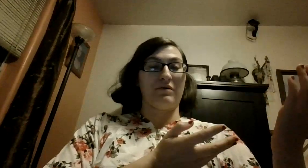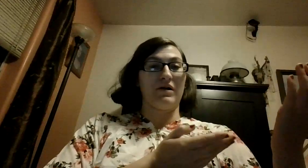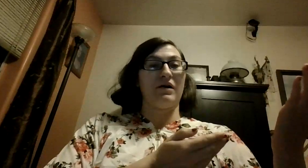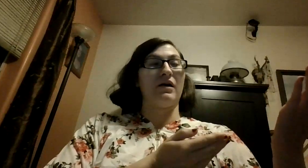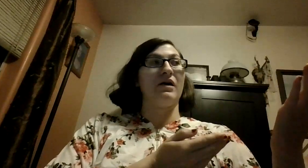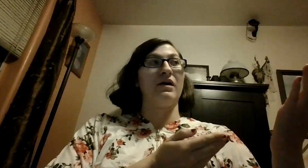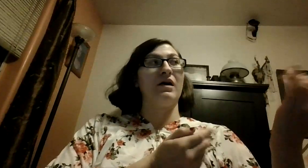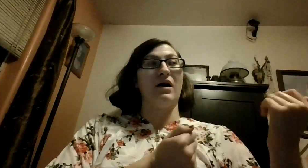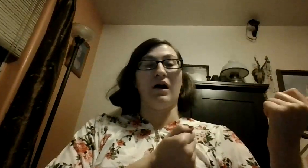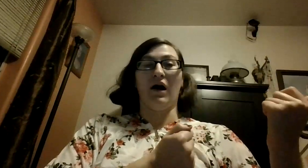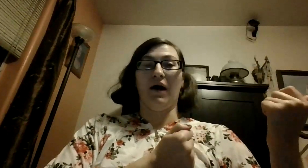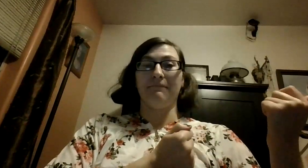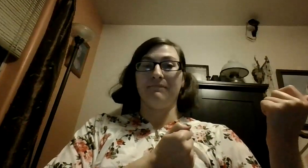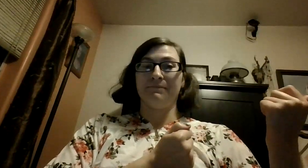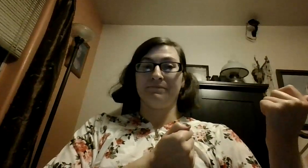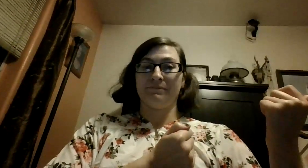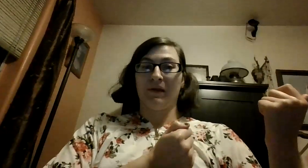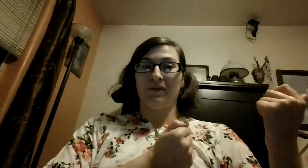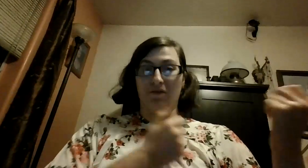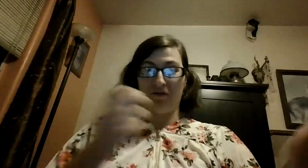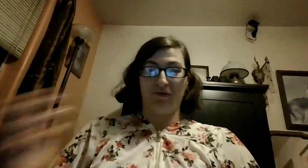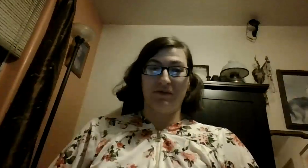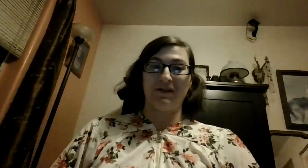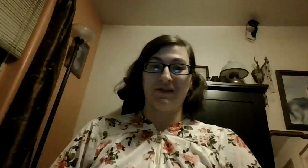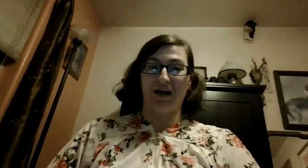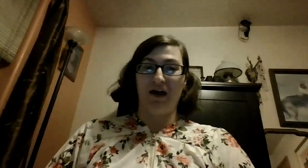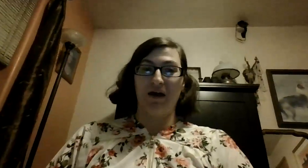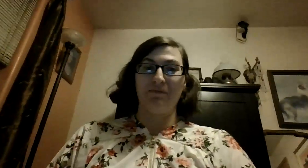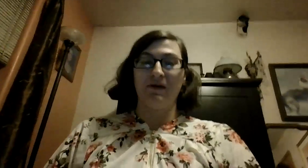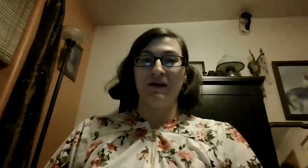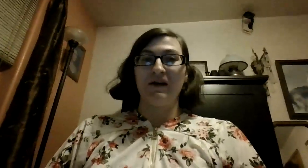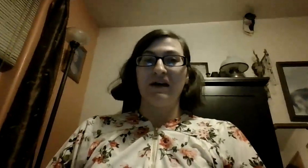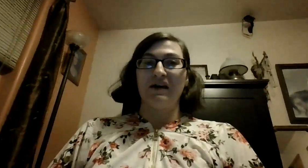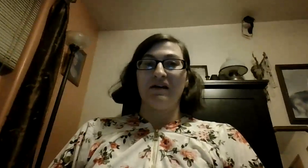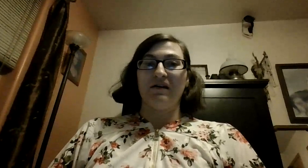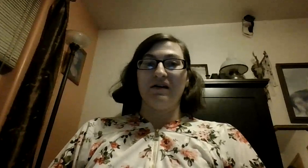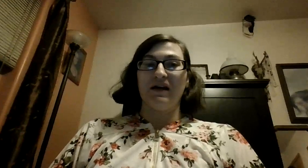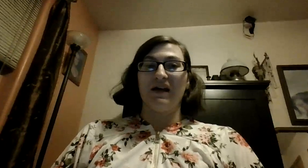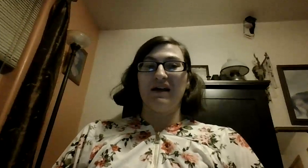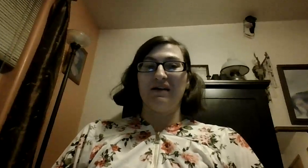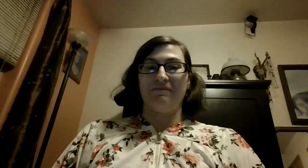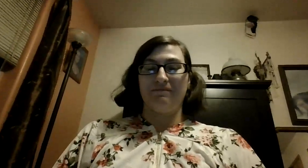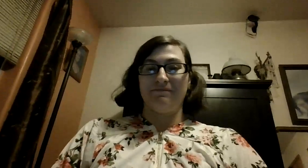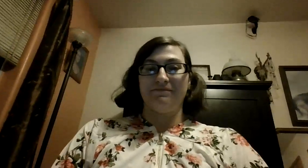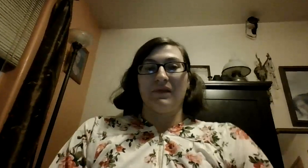during Christmas time so